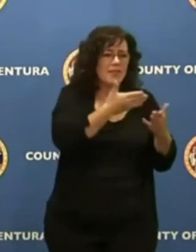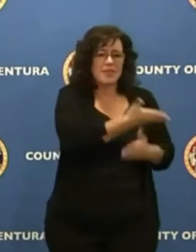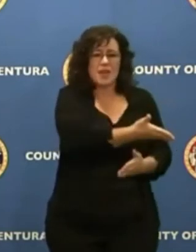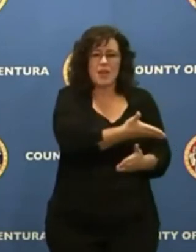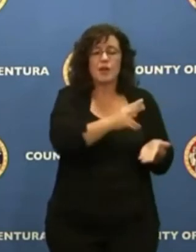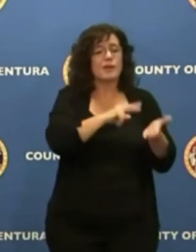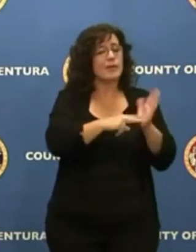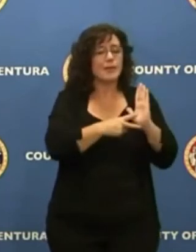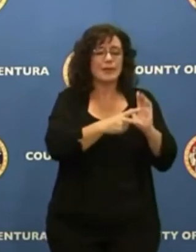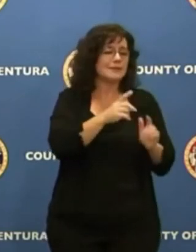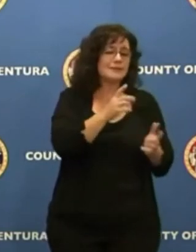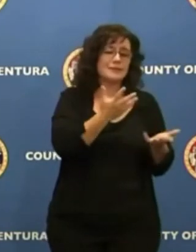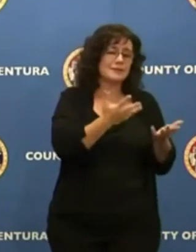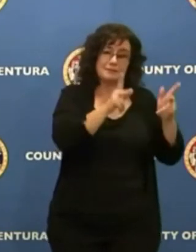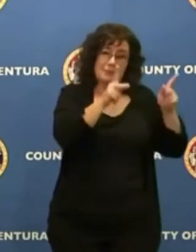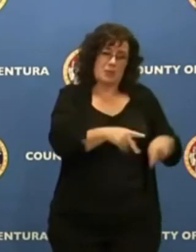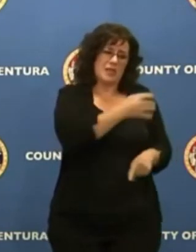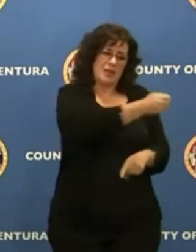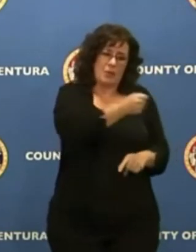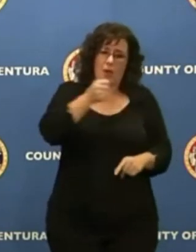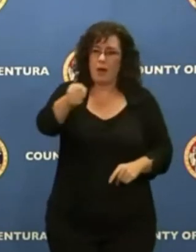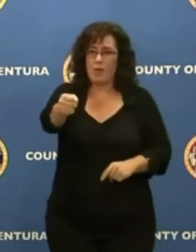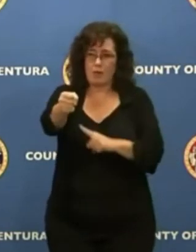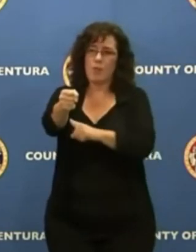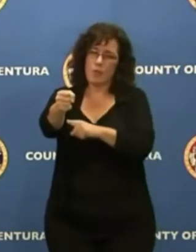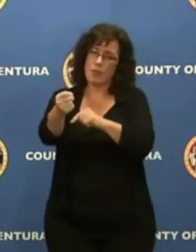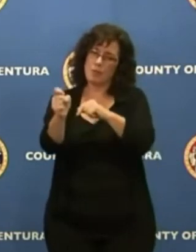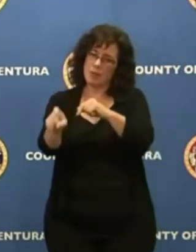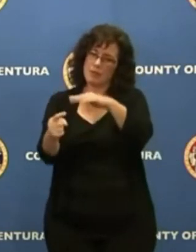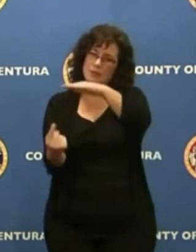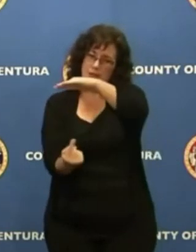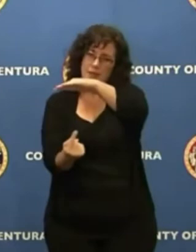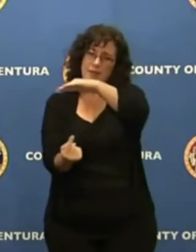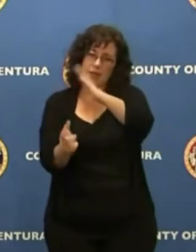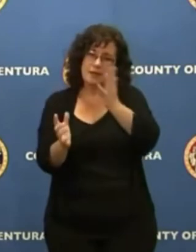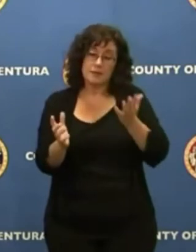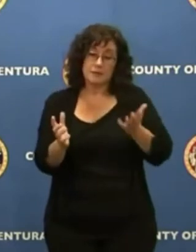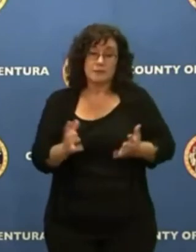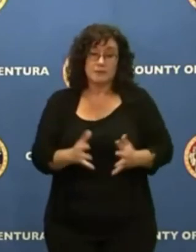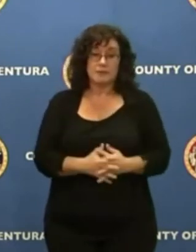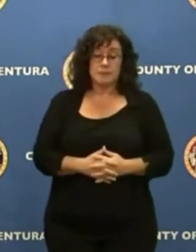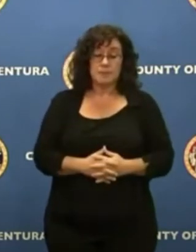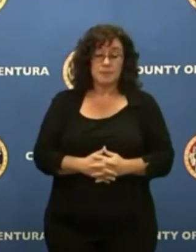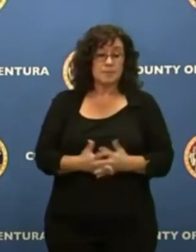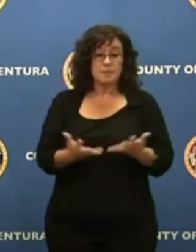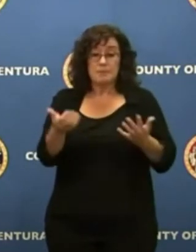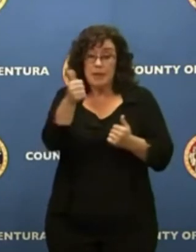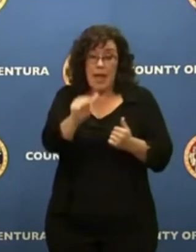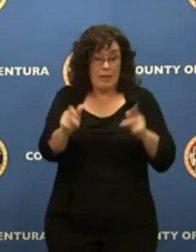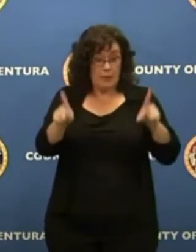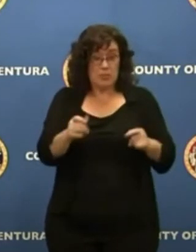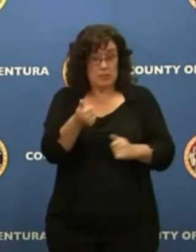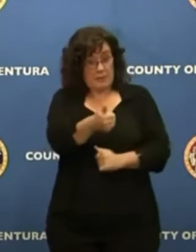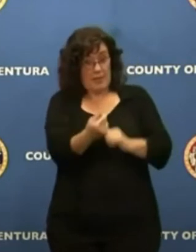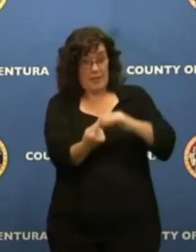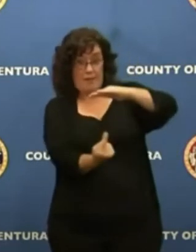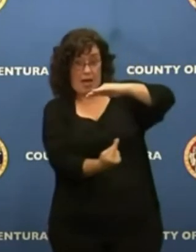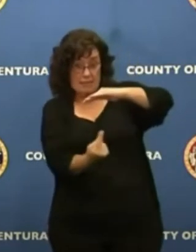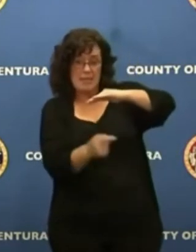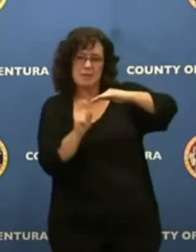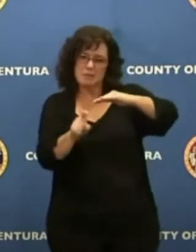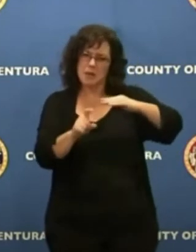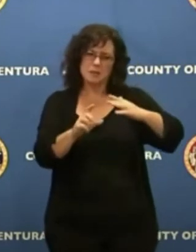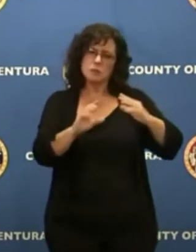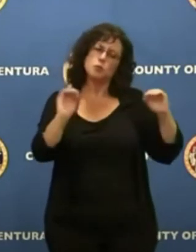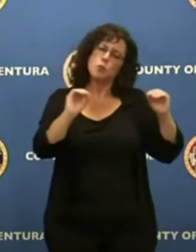the person in that home. Every person who we're isolating, for instance, needs to have their own bathroom. And so we'll